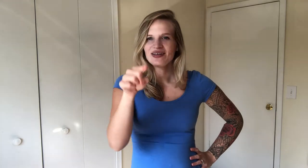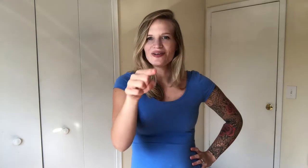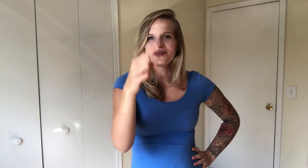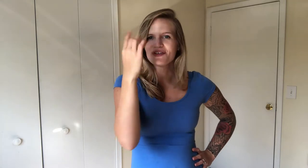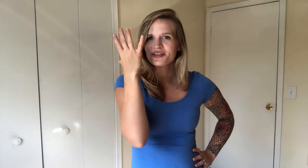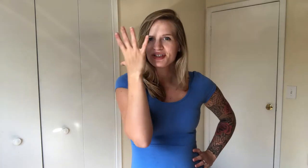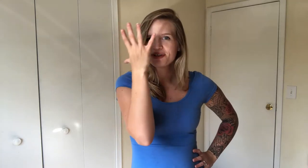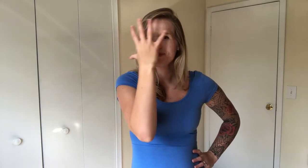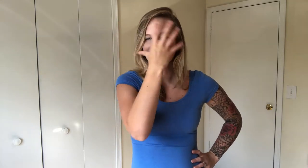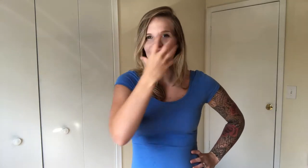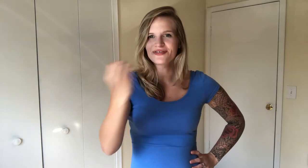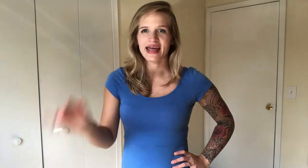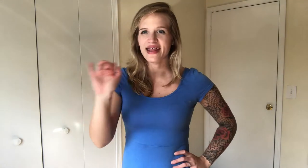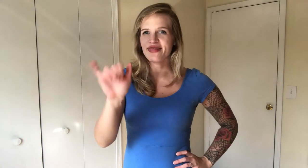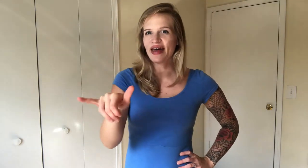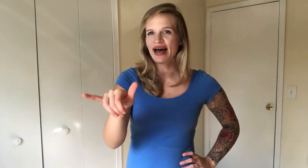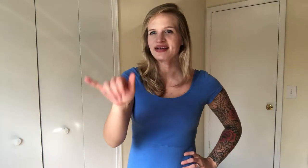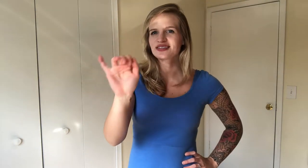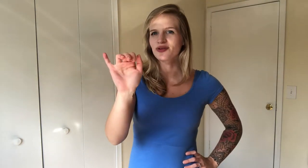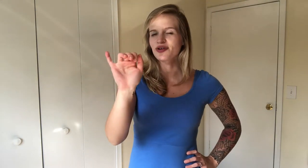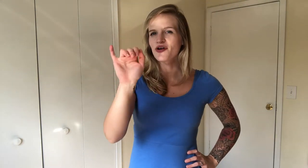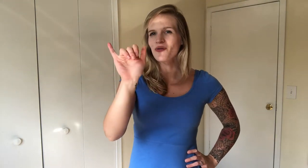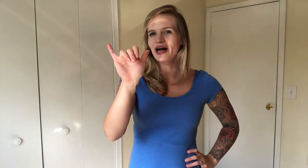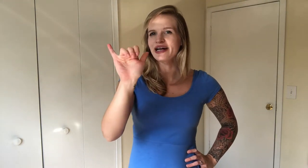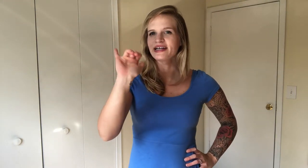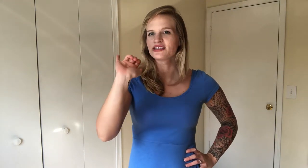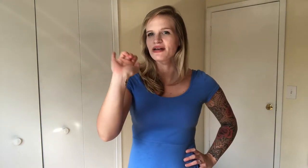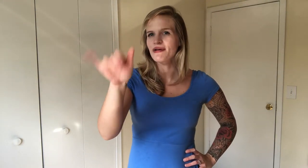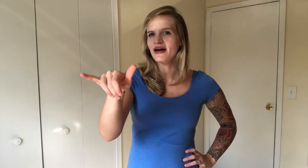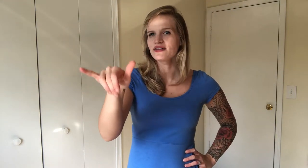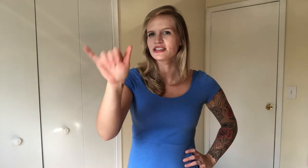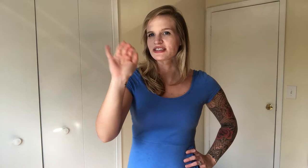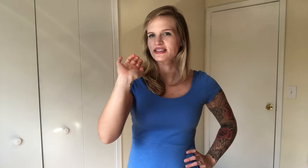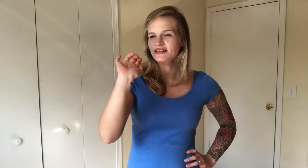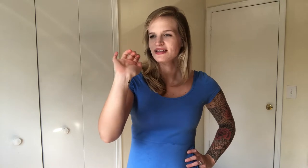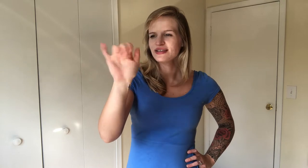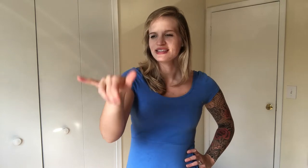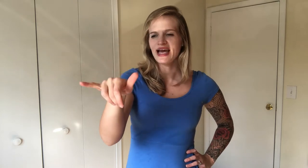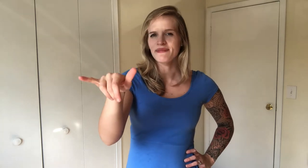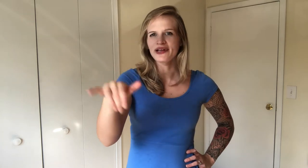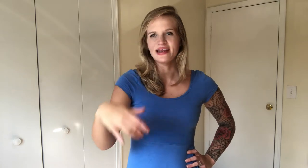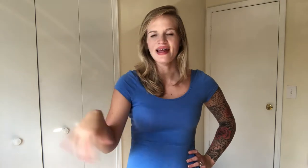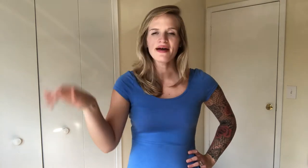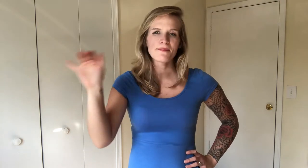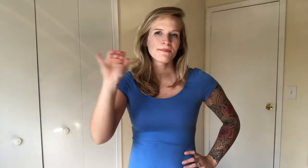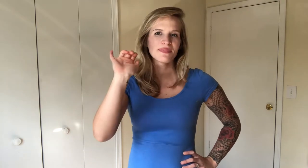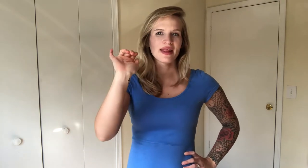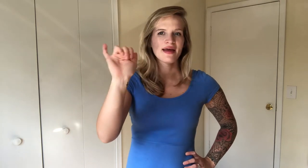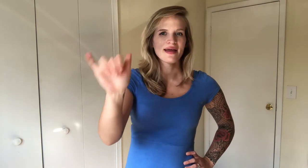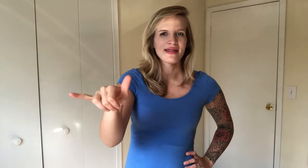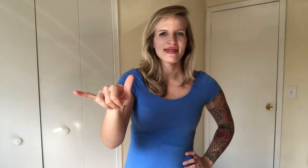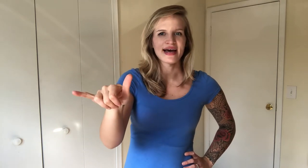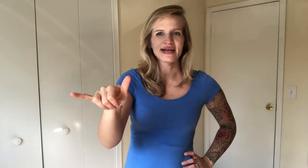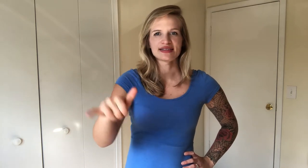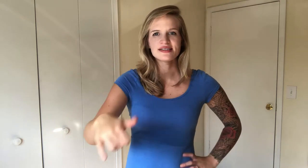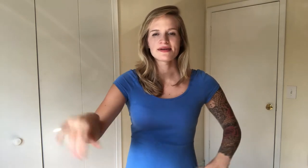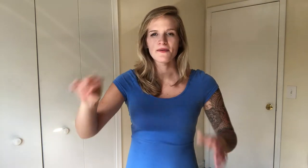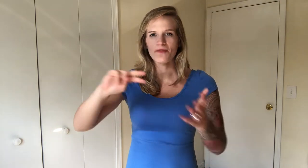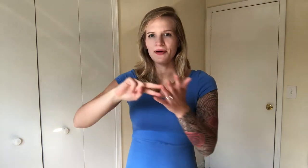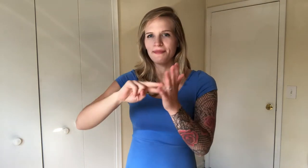You're. Beautiful. And that. So throw a wide handshape out. just. Tap it like that. That's. What